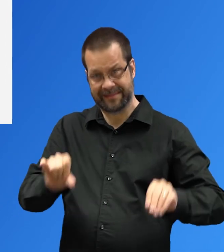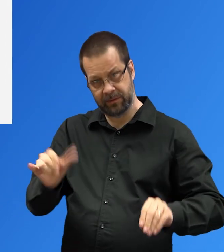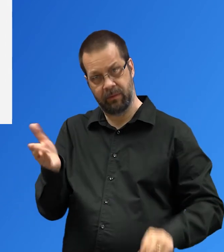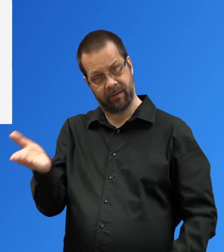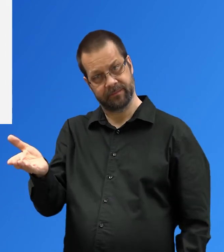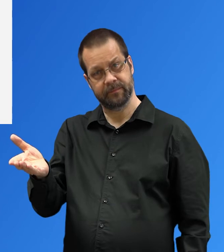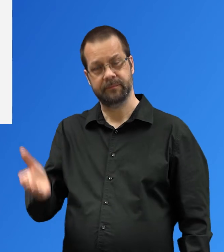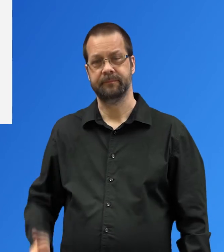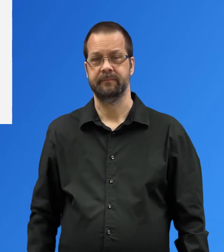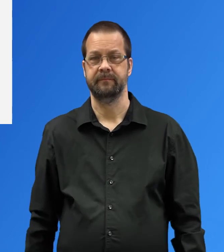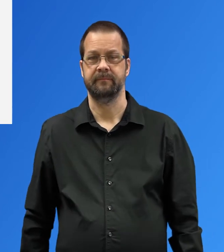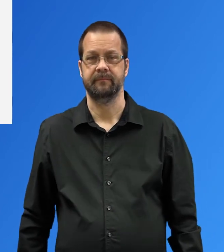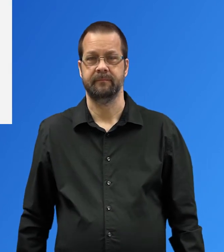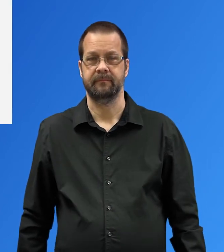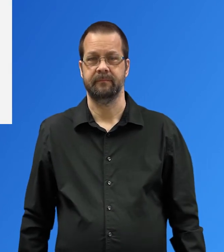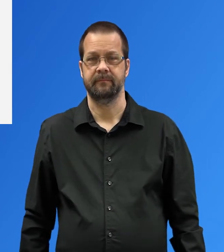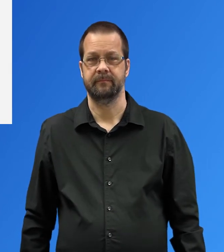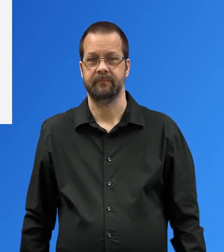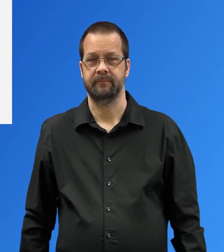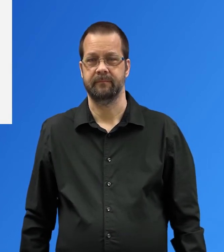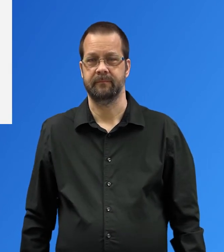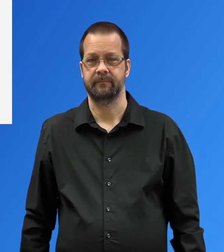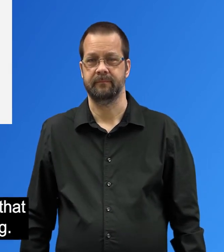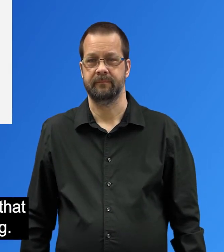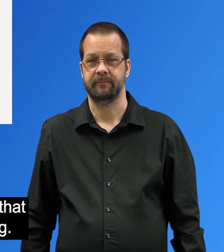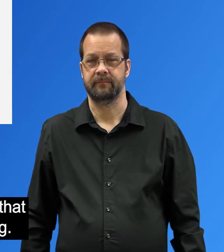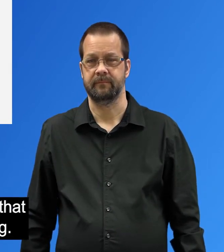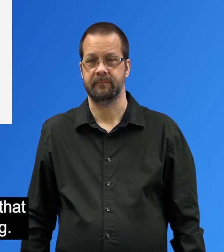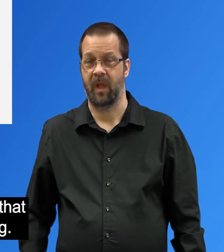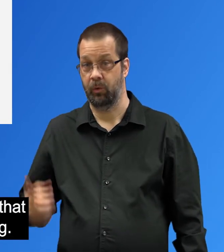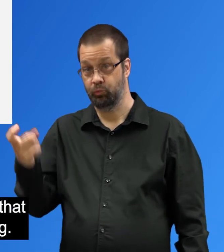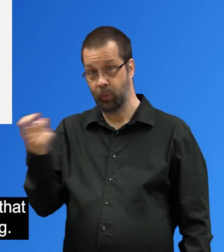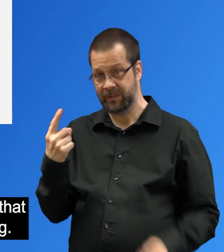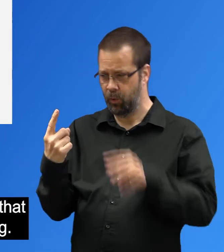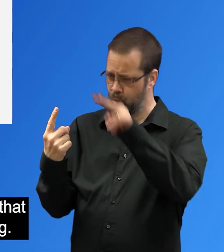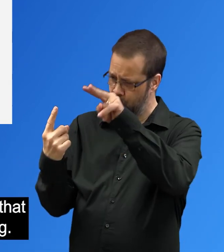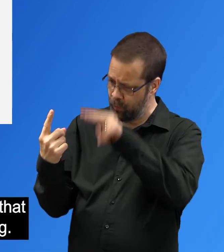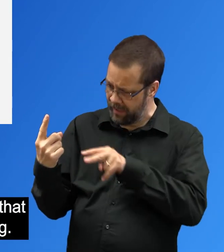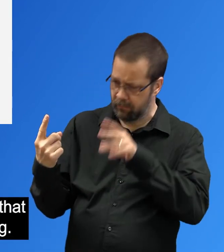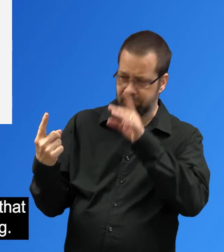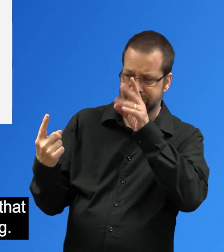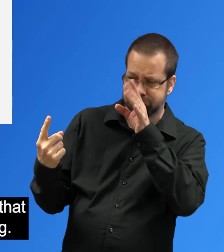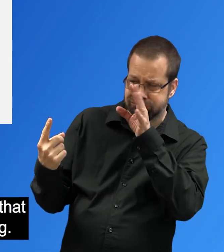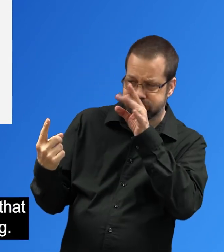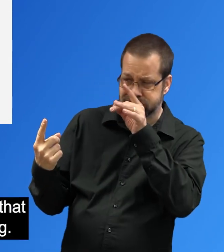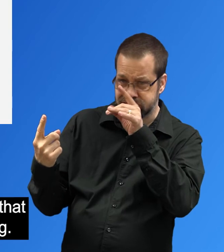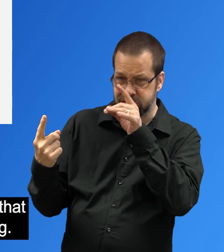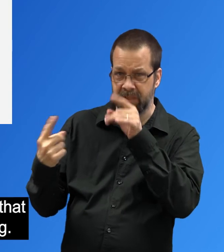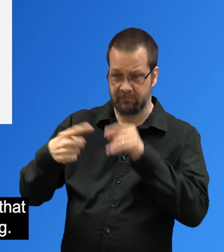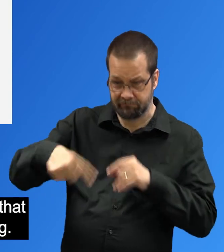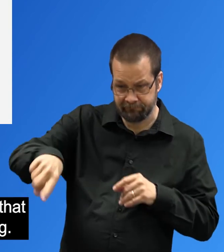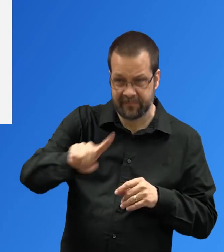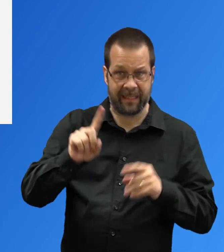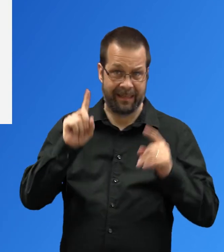Always read questions and comments that you are addressing from the chat aloud so everyone can hear and so that it is captured in the recording